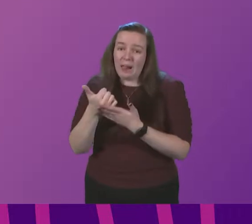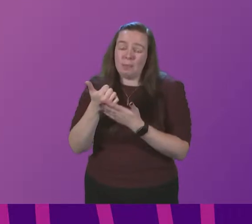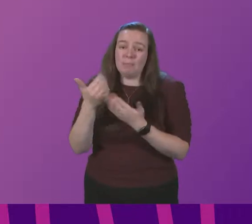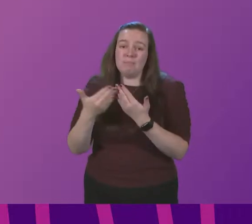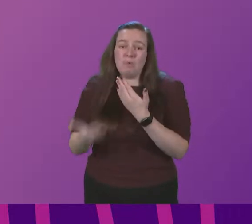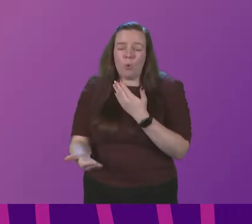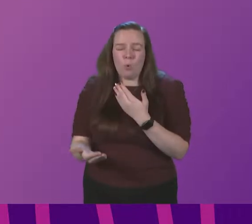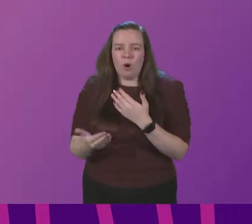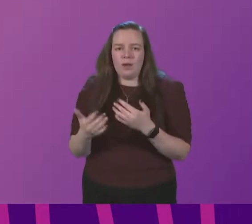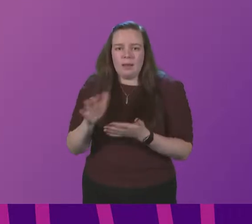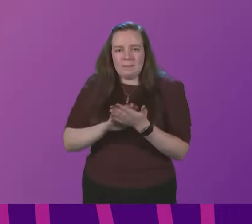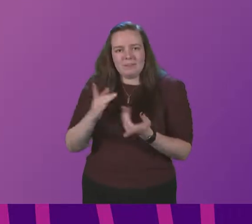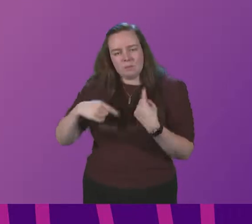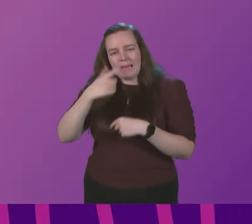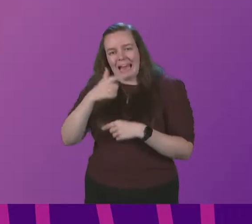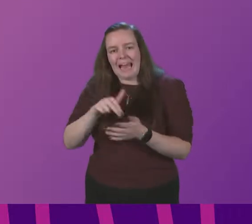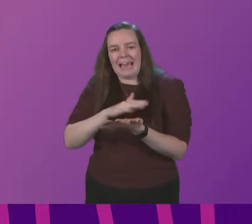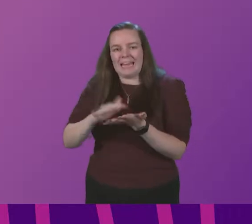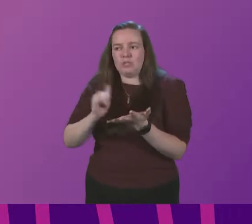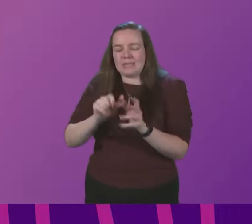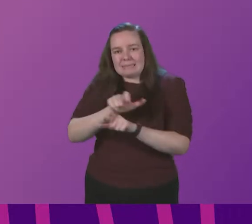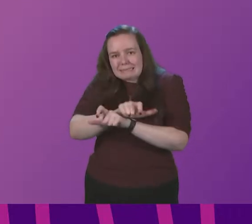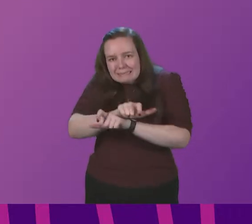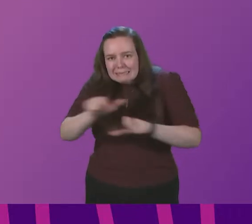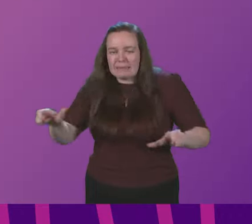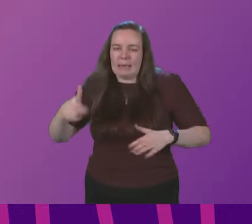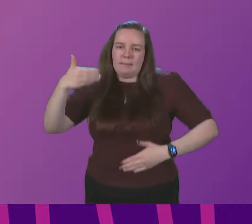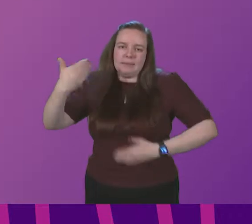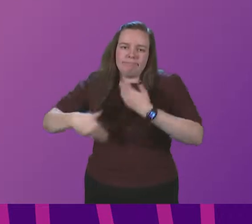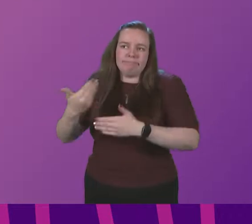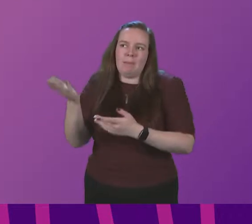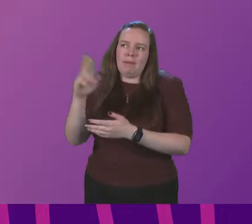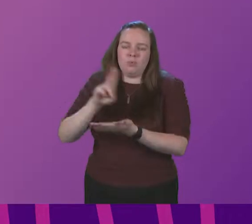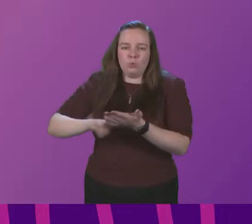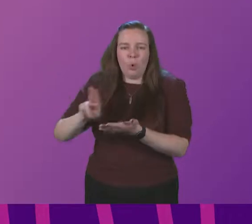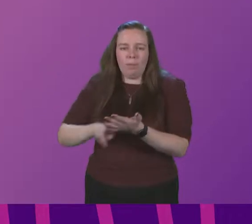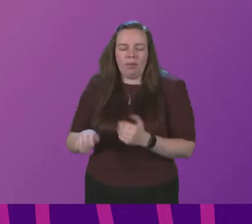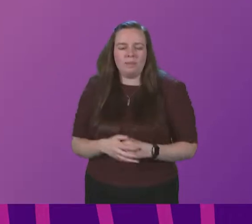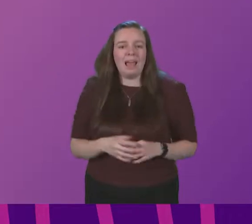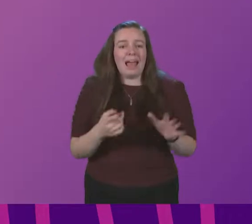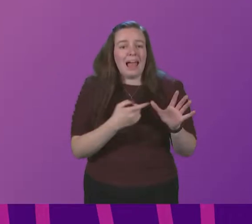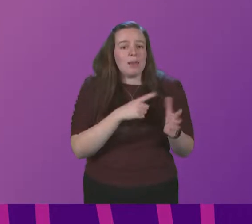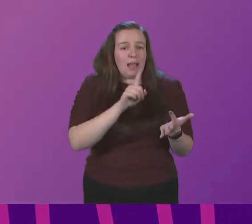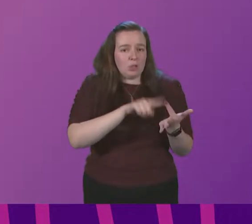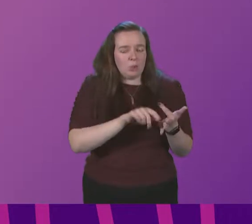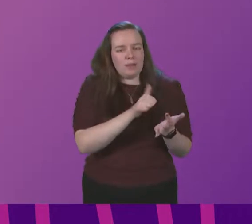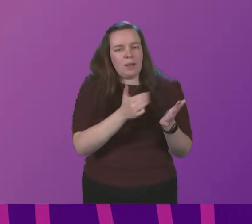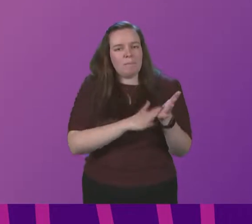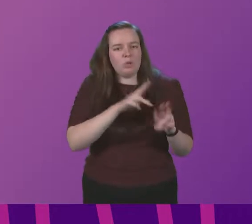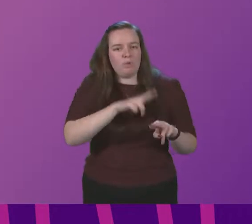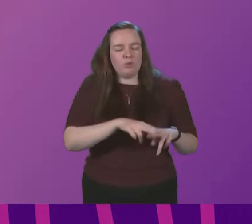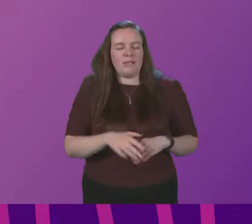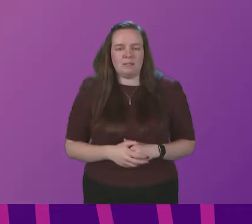allow us to get the NHS sustainably back on the path to normality Annabelle Ewing to be followed by Myrtle Fraser